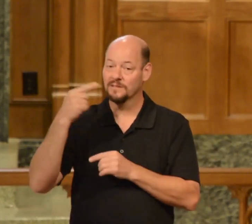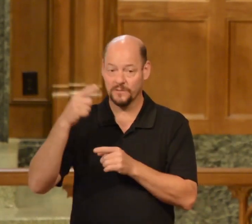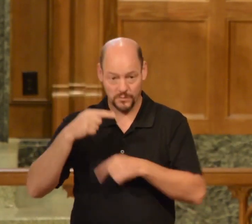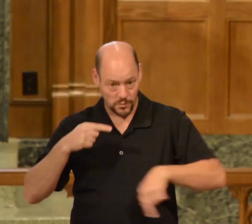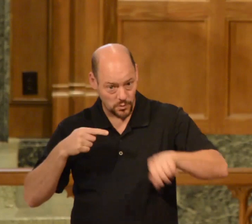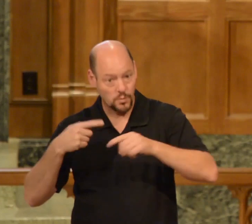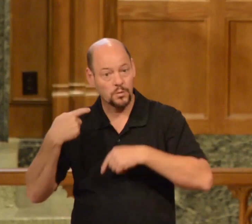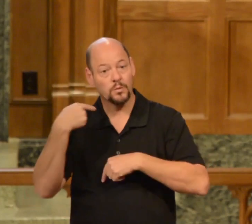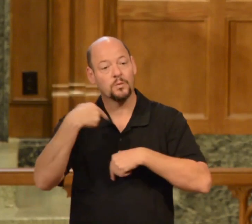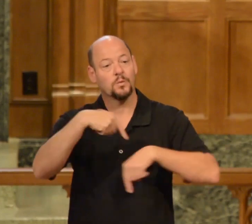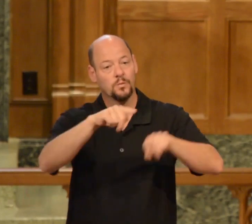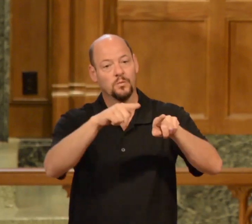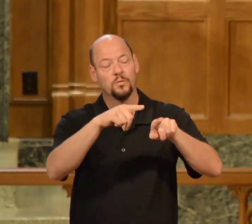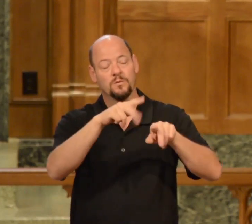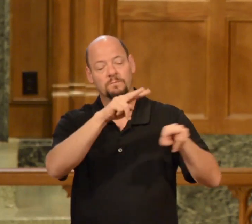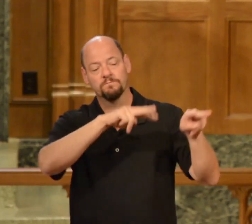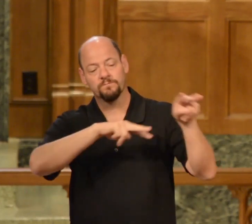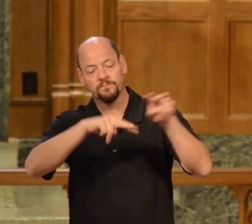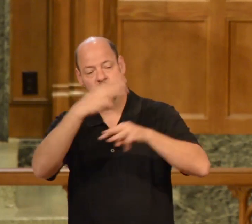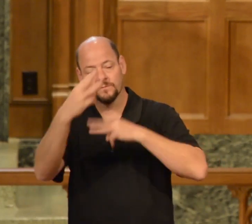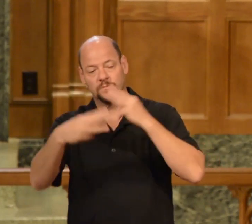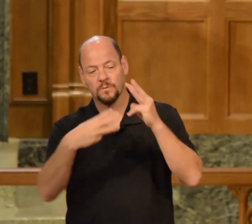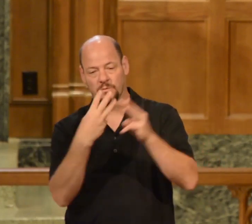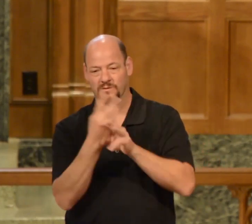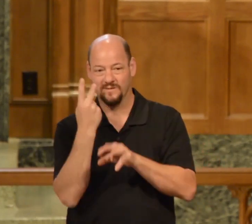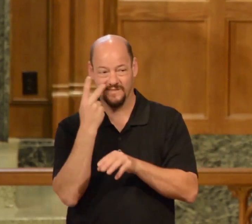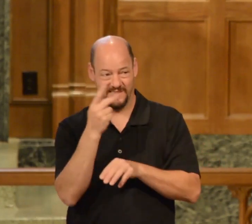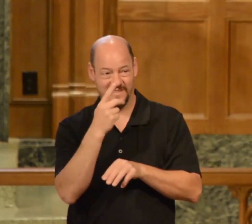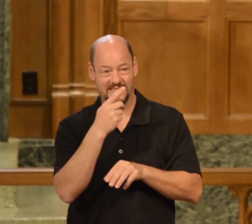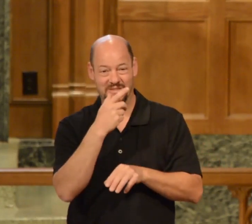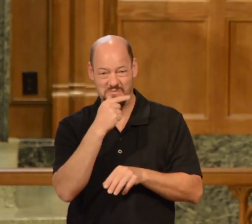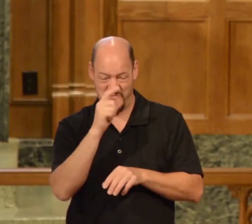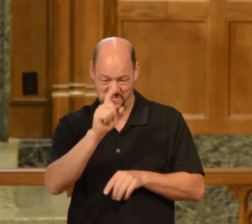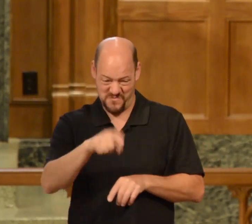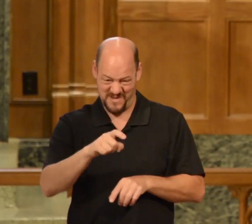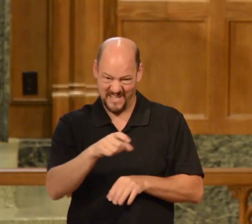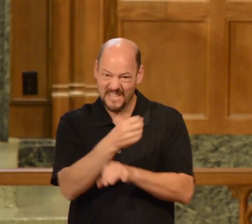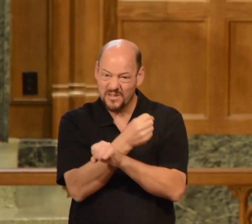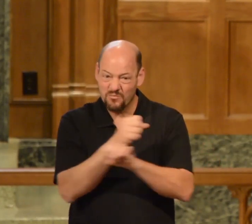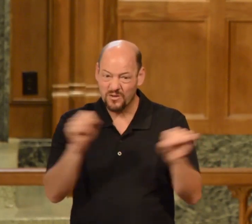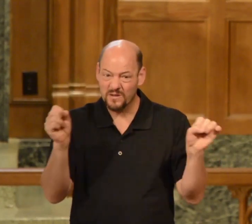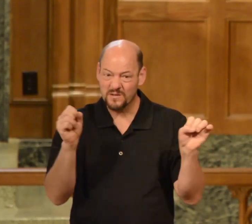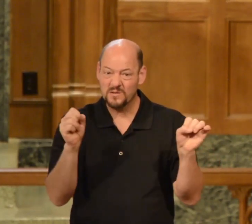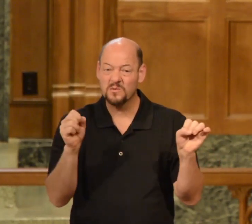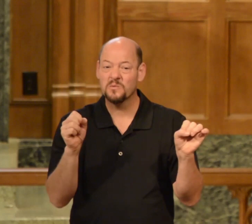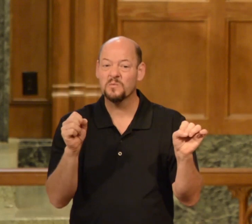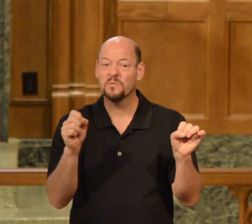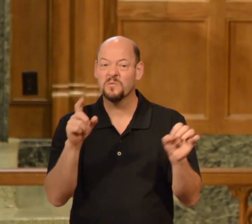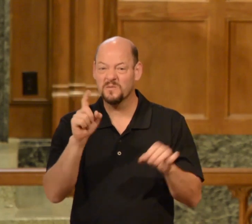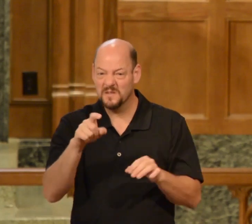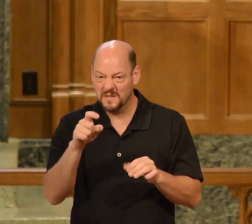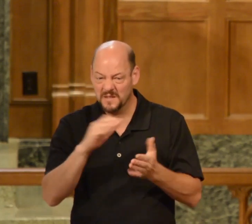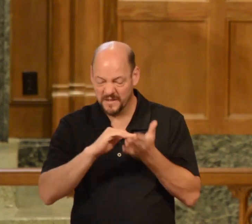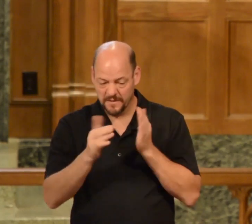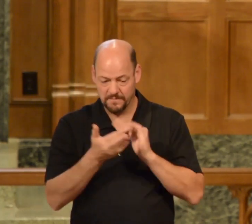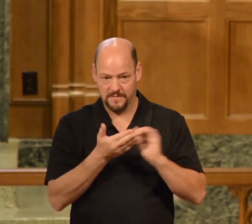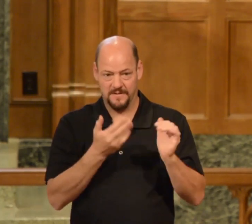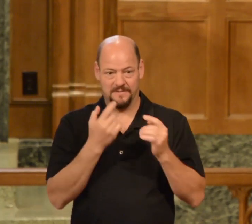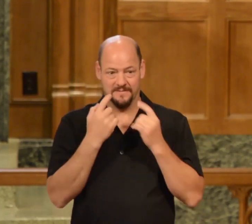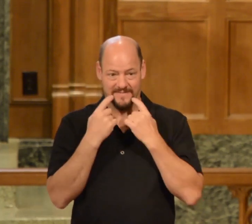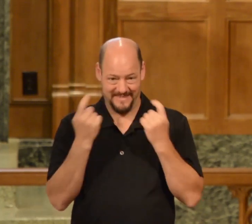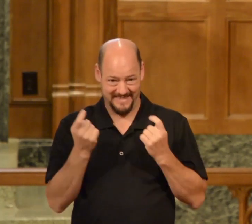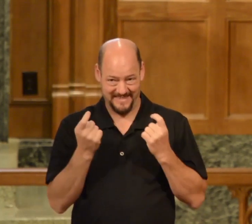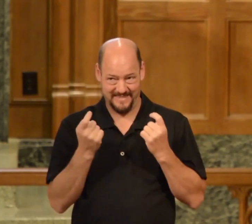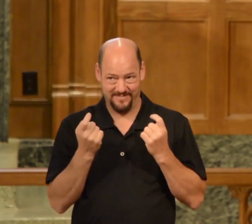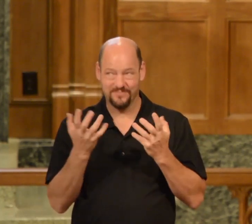world and see all those who are to be rescued by the forgiveness of their sins he wants you to know that